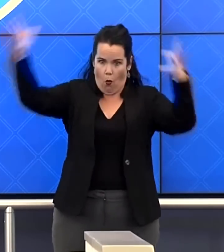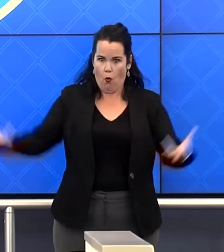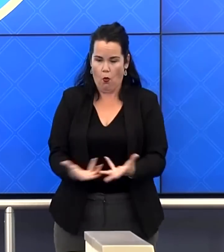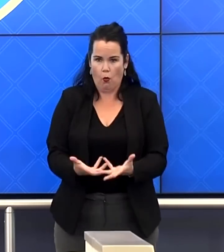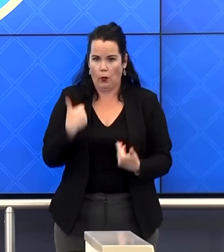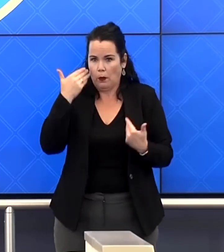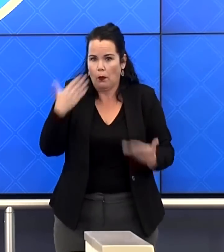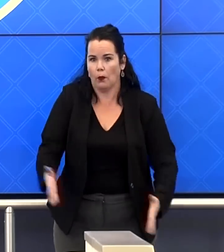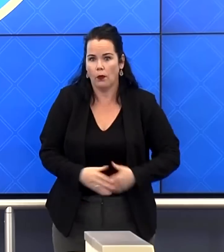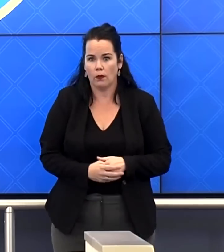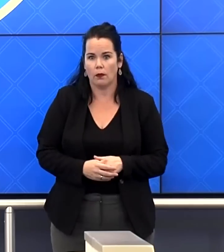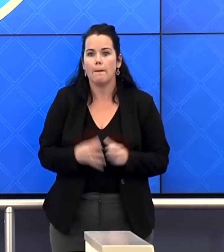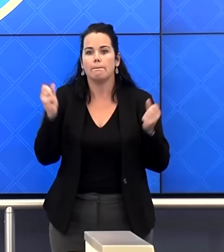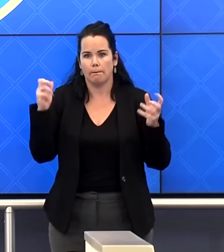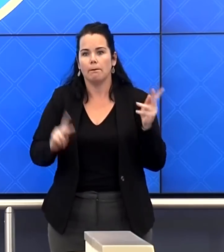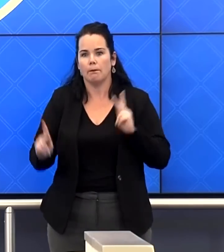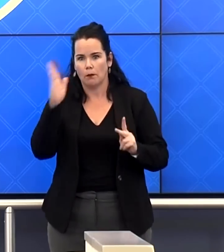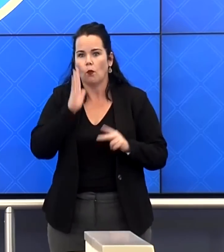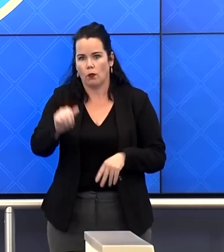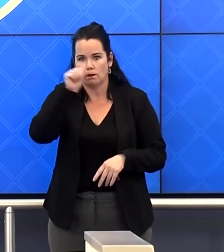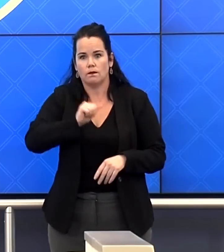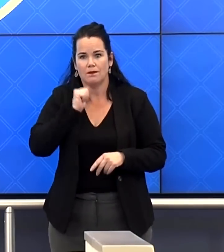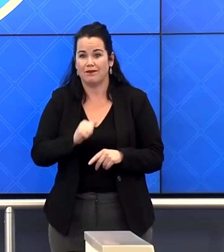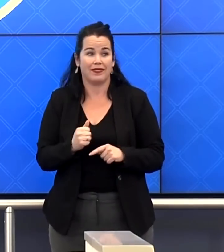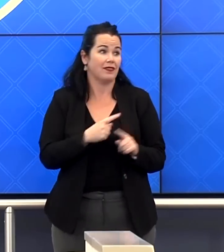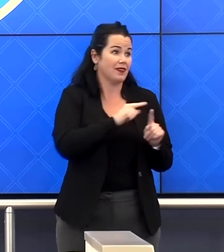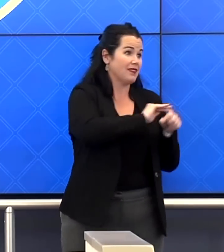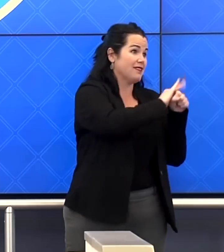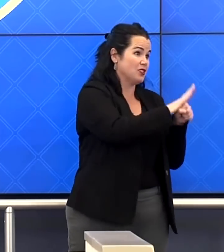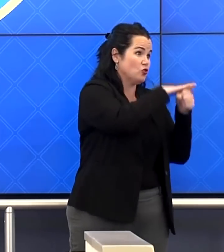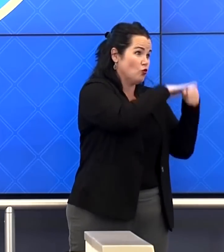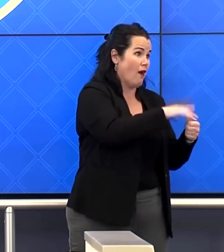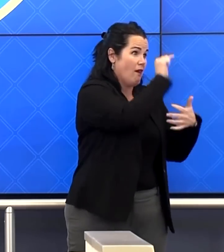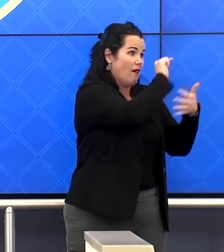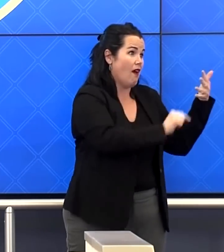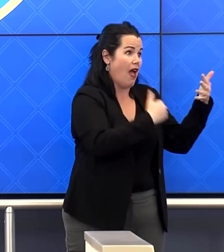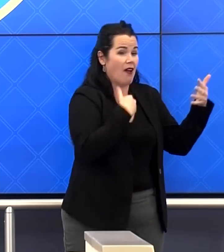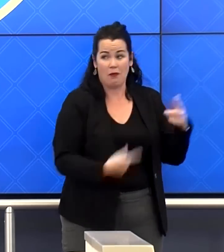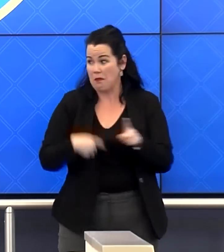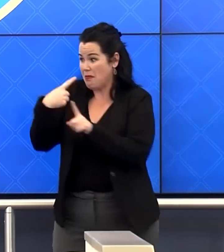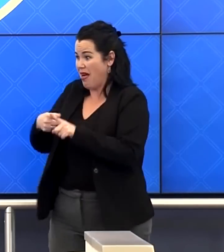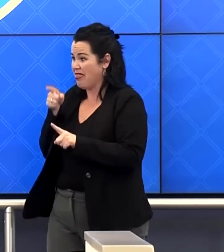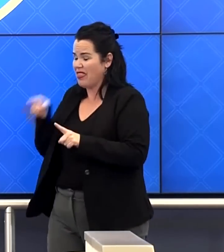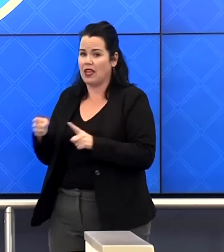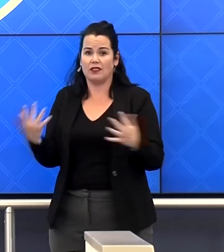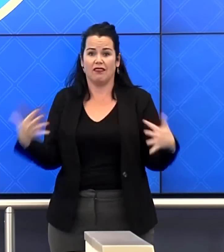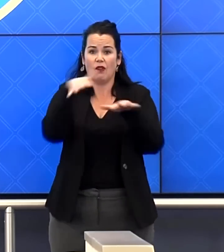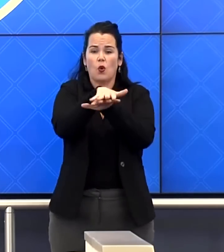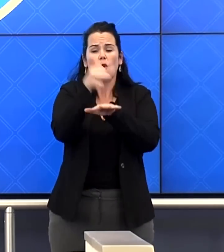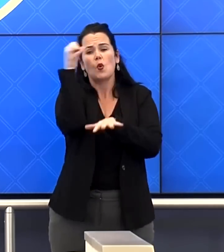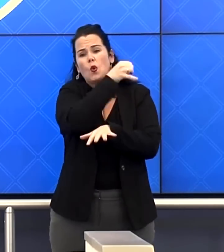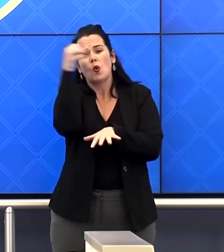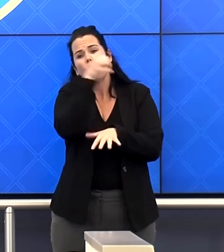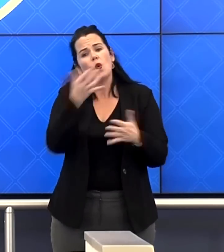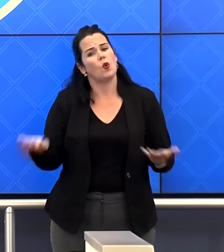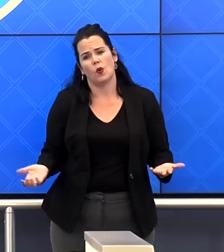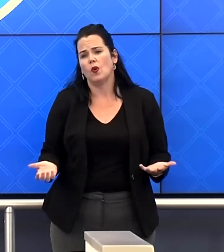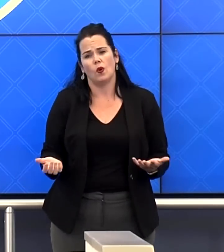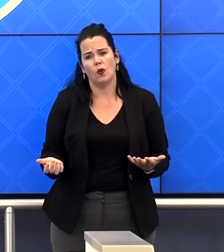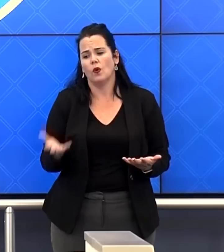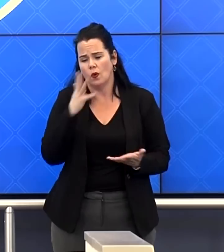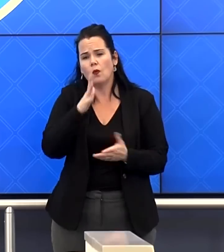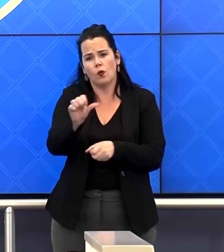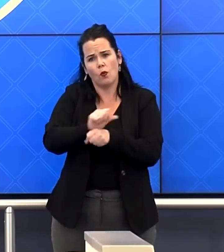a lot of people are going to struggle as a result of this on top of all of the other stressors that we have right now. And so we're going to work incredibly hard to help people